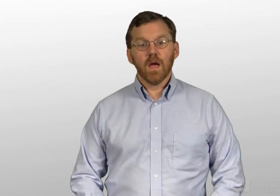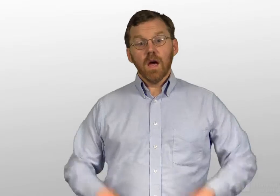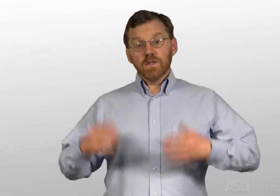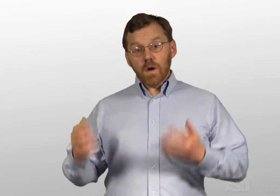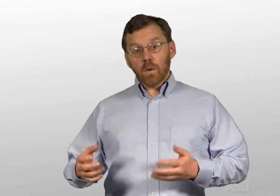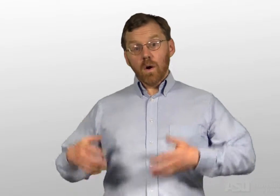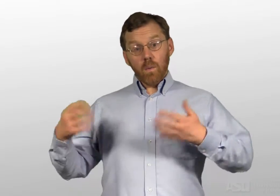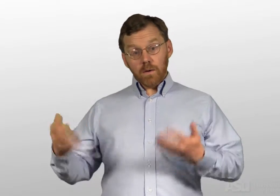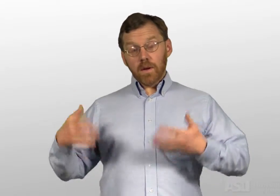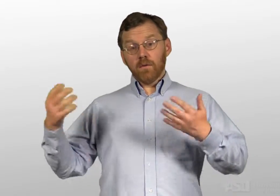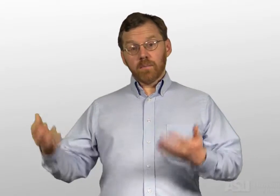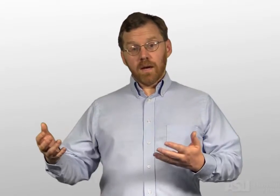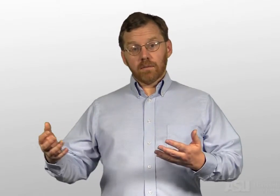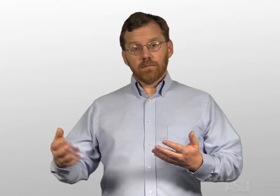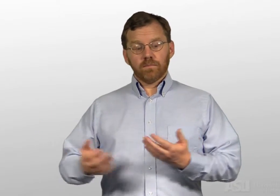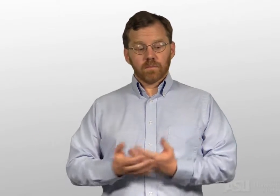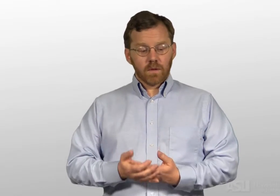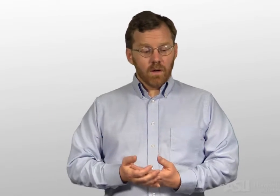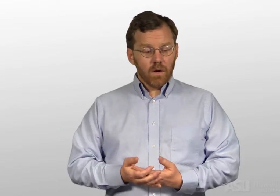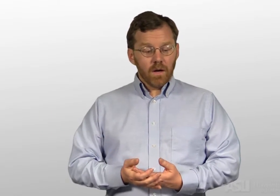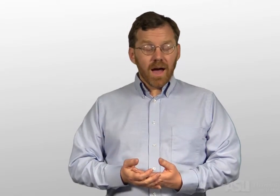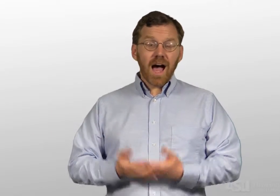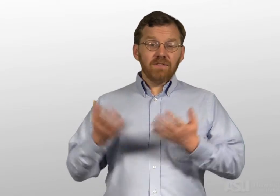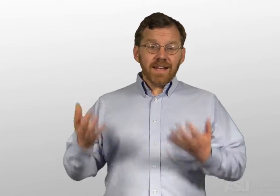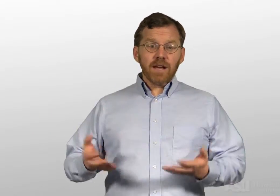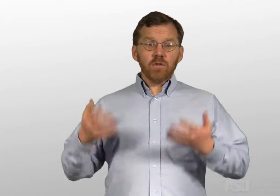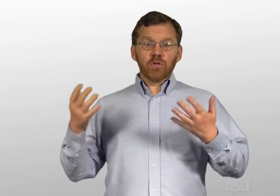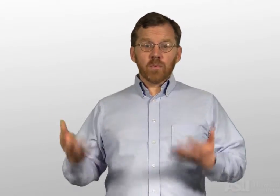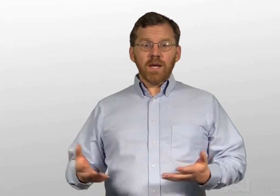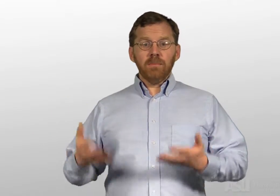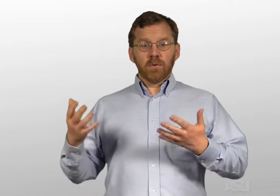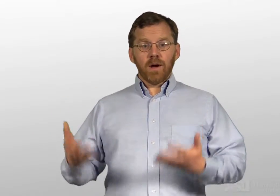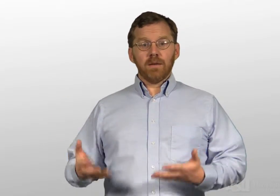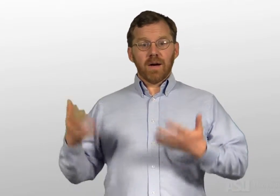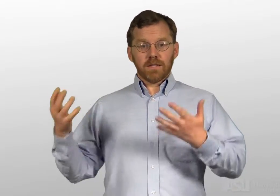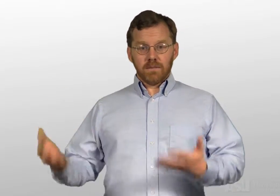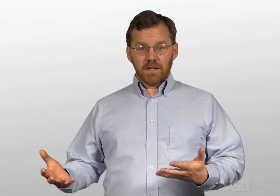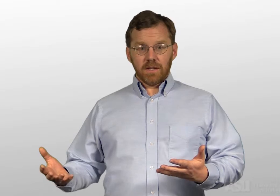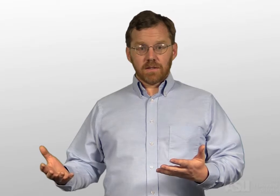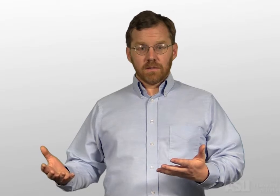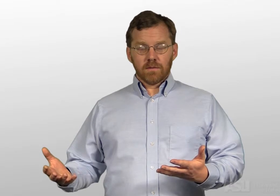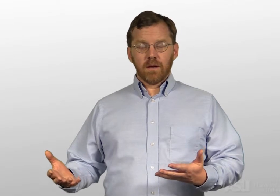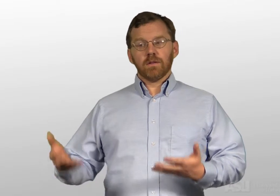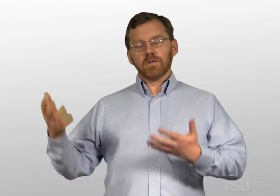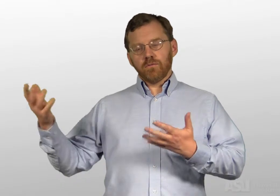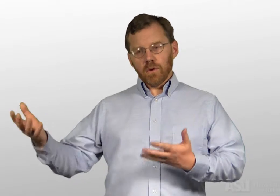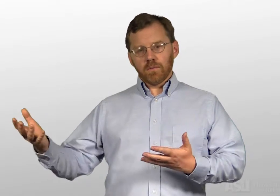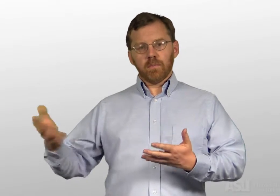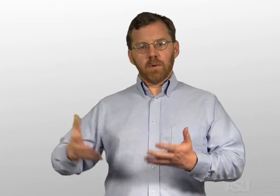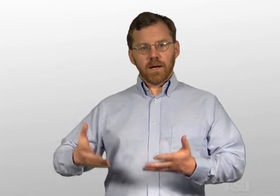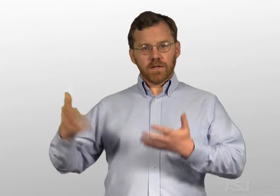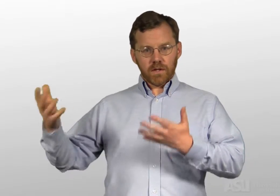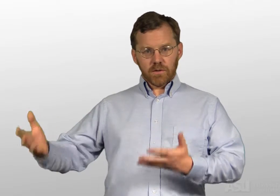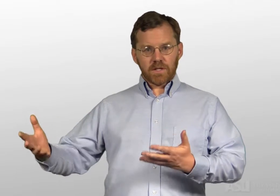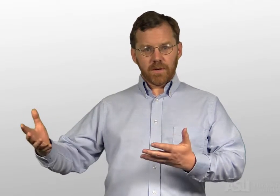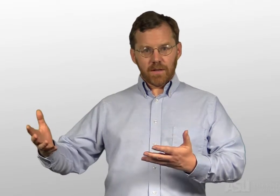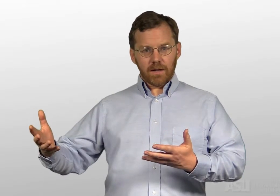So, where do we go from here? I've laid out three broad possibilities. There's a fourth one, but we're not going to talk too much about that.